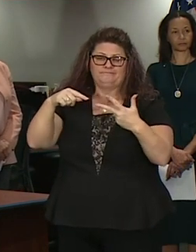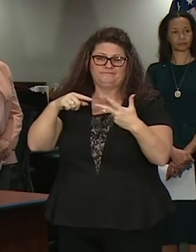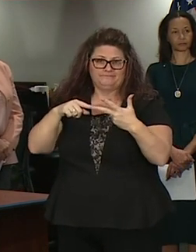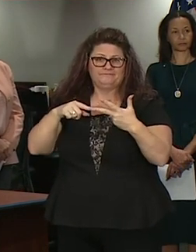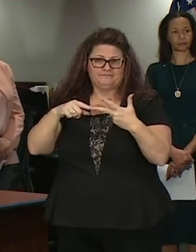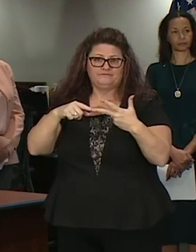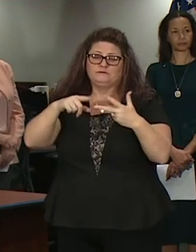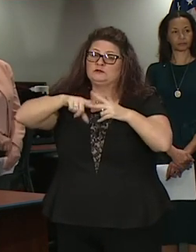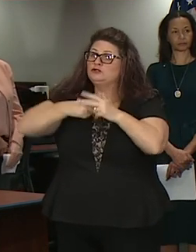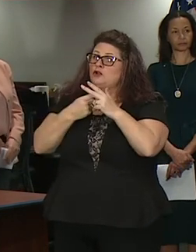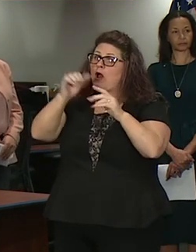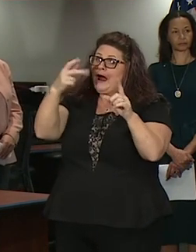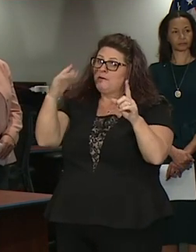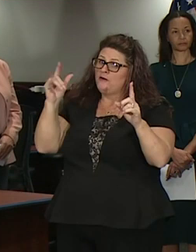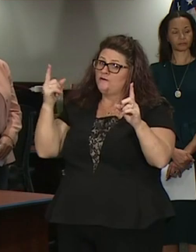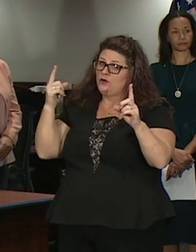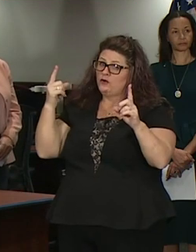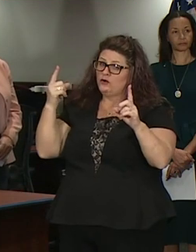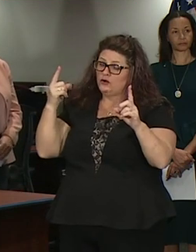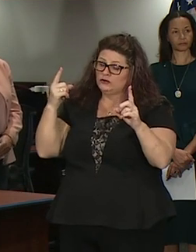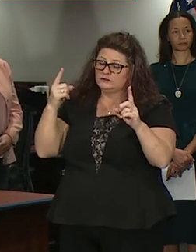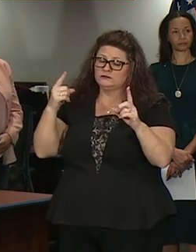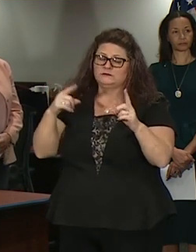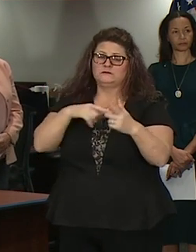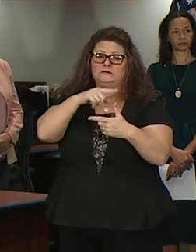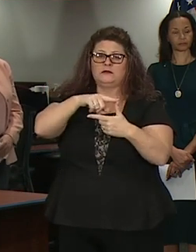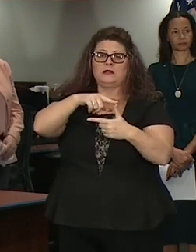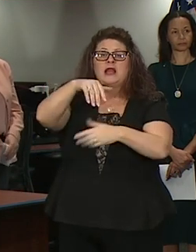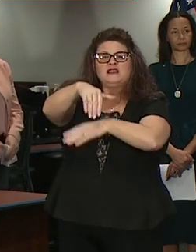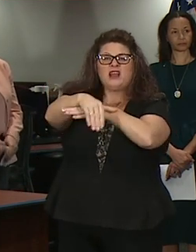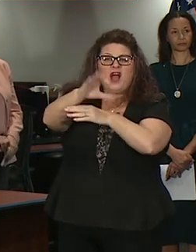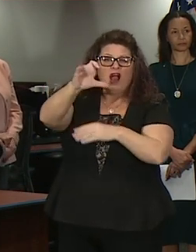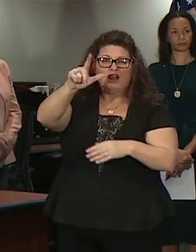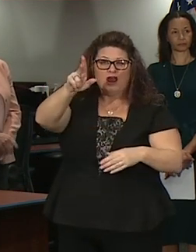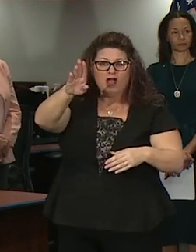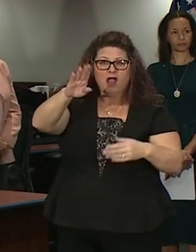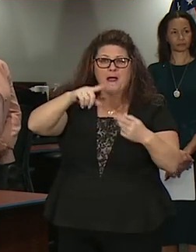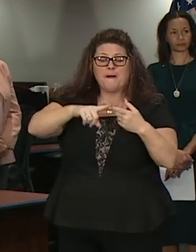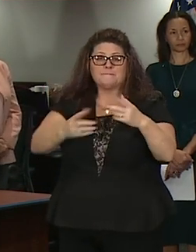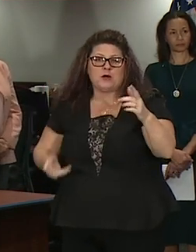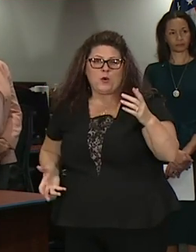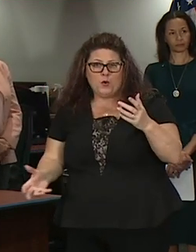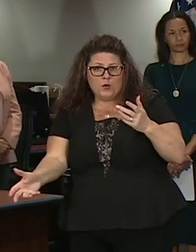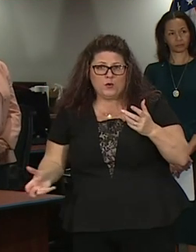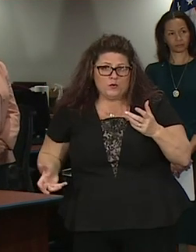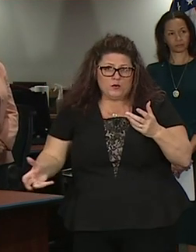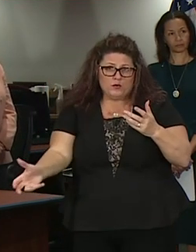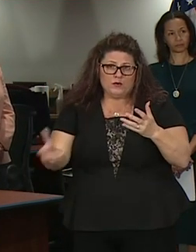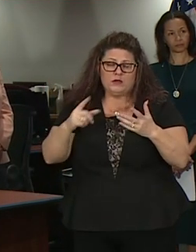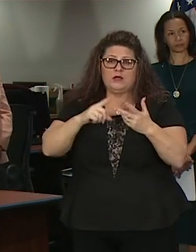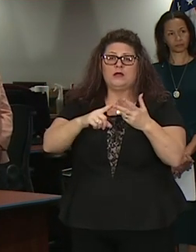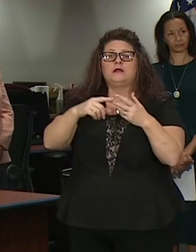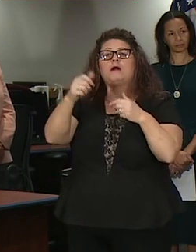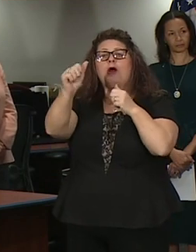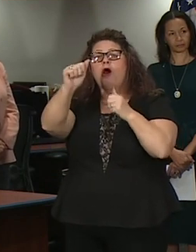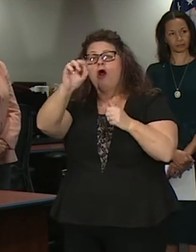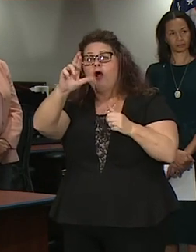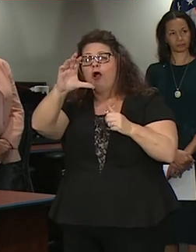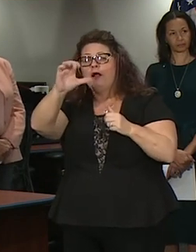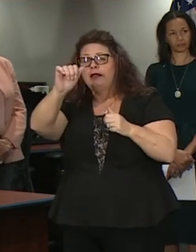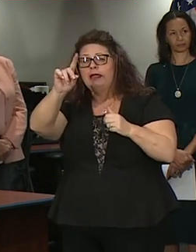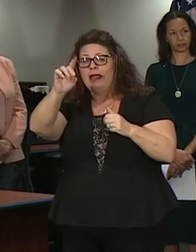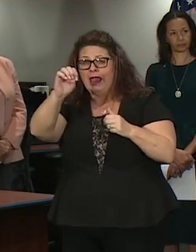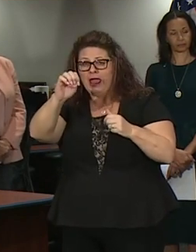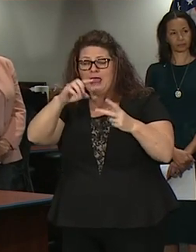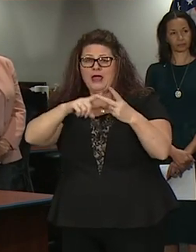closed effective April the 1st are as follows nightclubs bowling alleys arcades concert